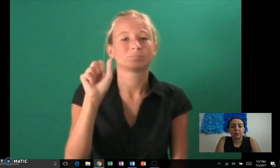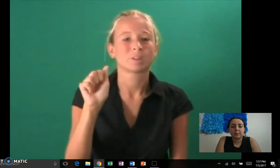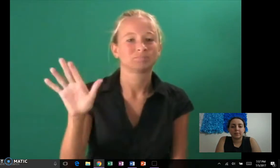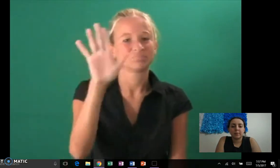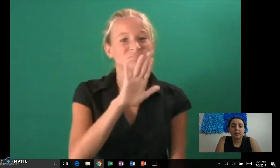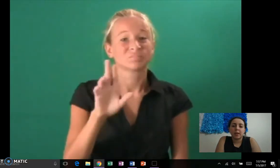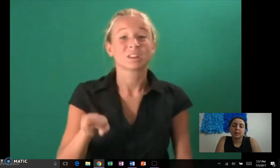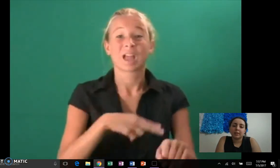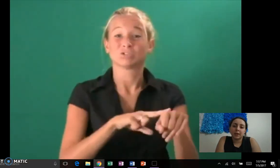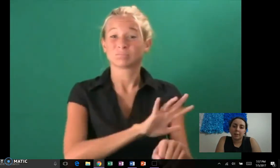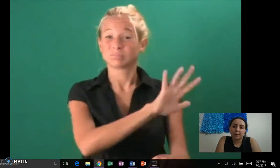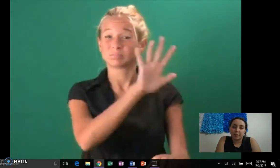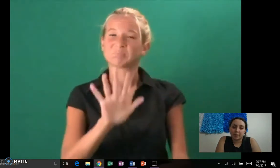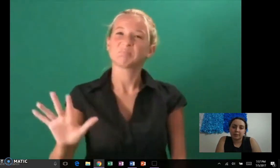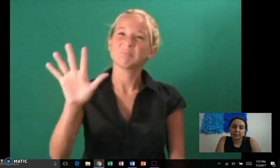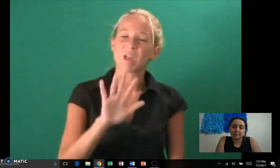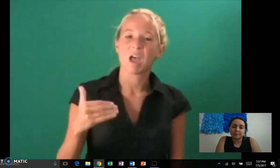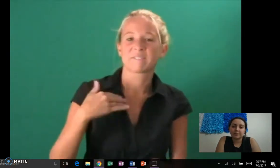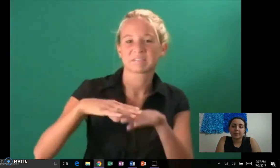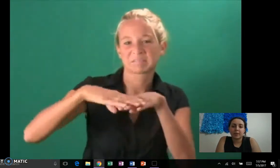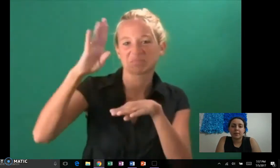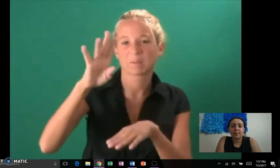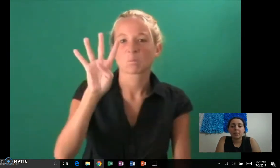infection, is very common in the US.